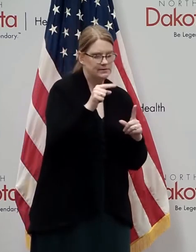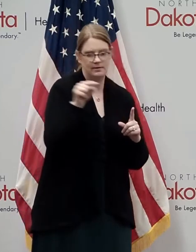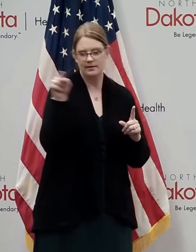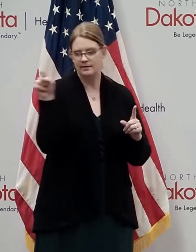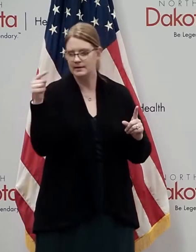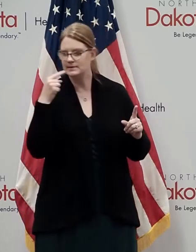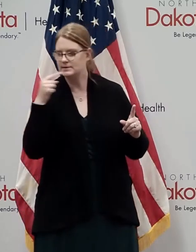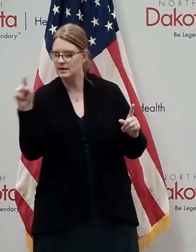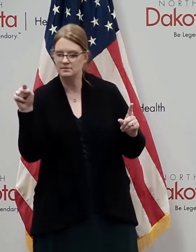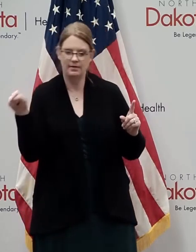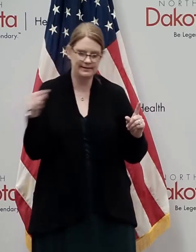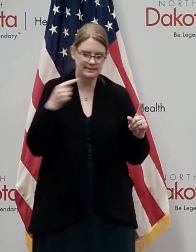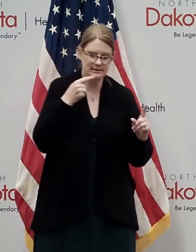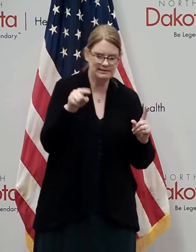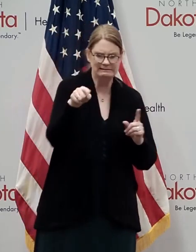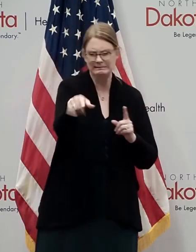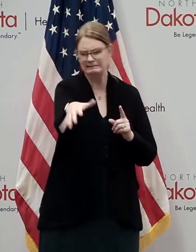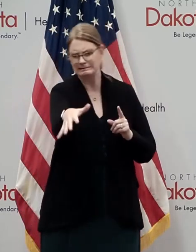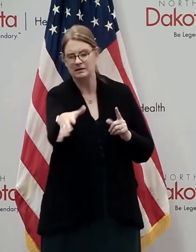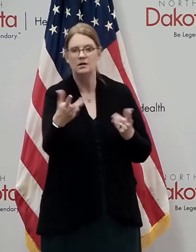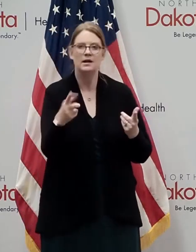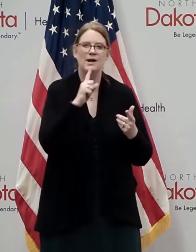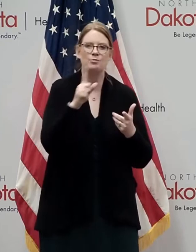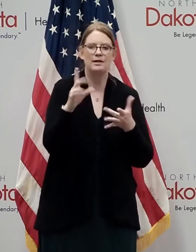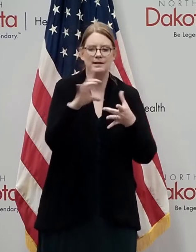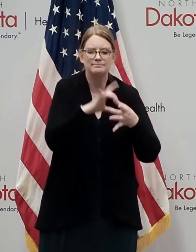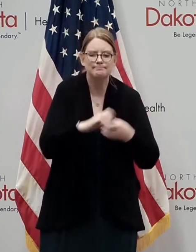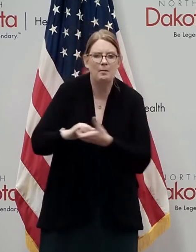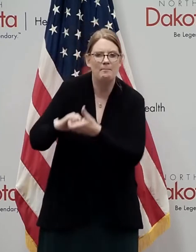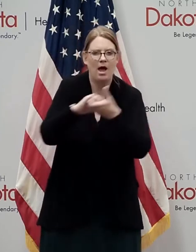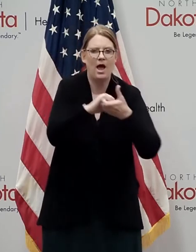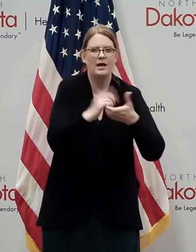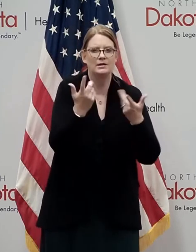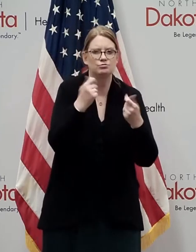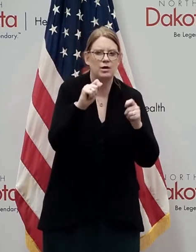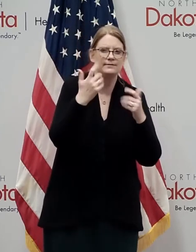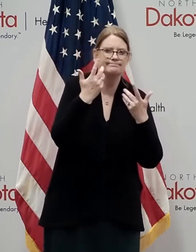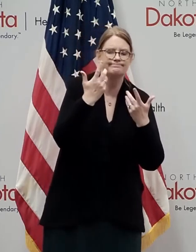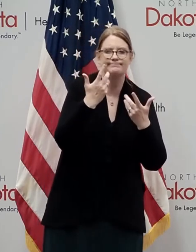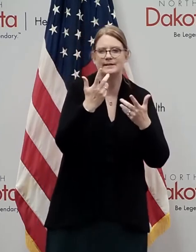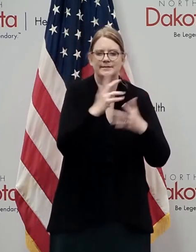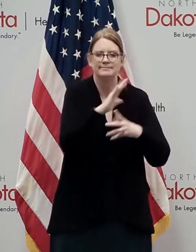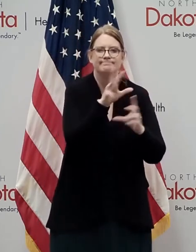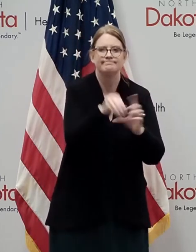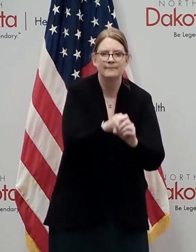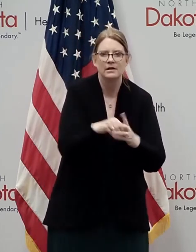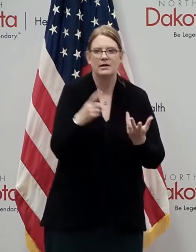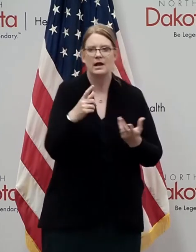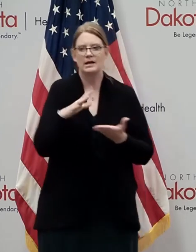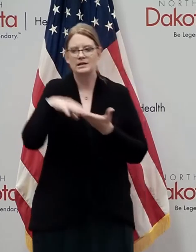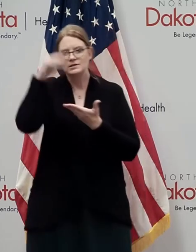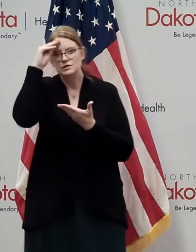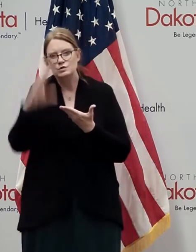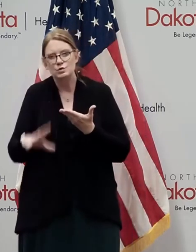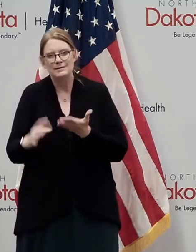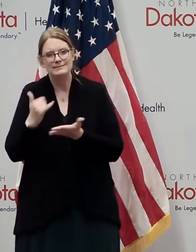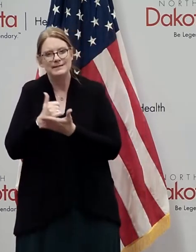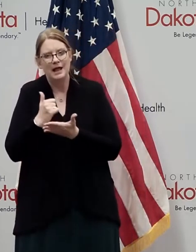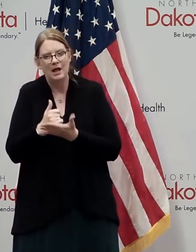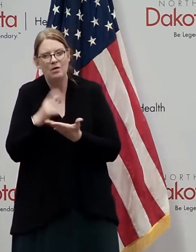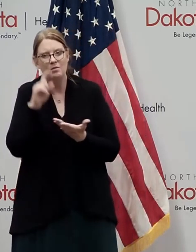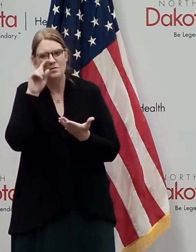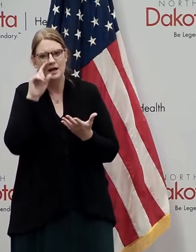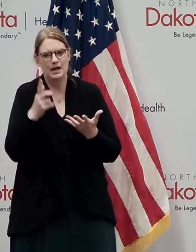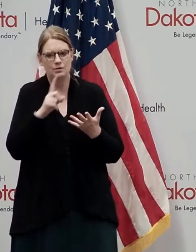technology where it works well, providing student voice and student choice, and then maintaining the foundation of